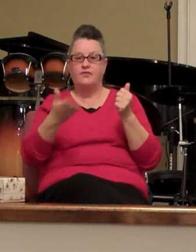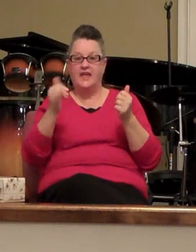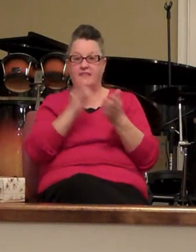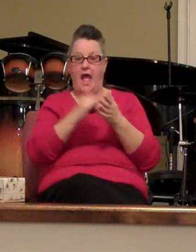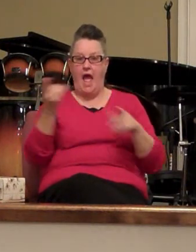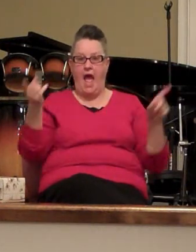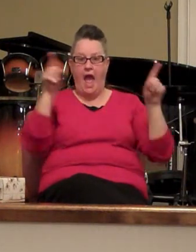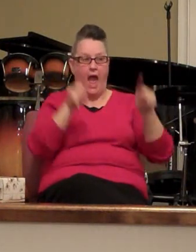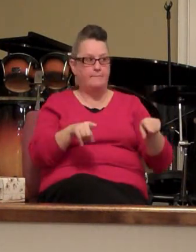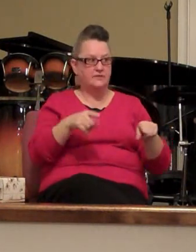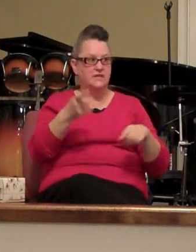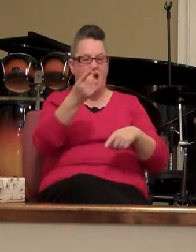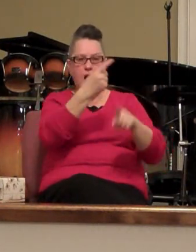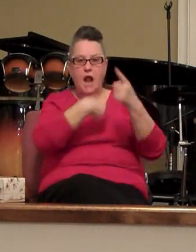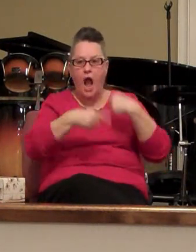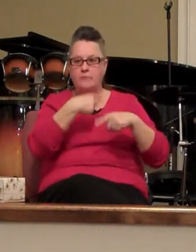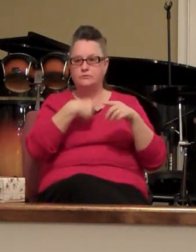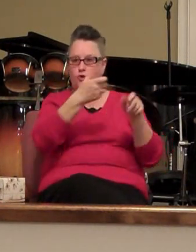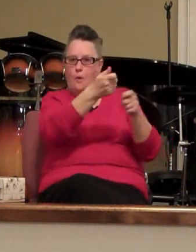comes to pull me away come on